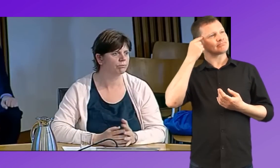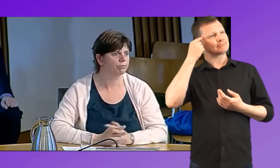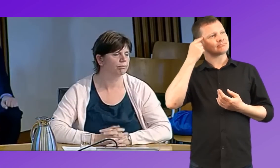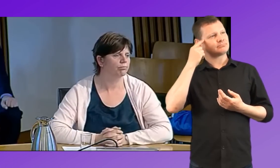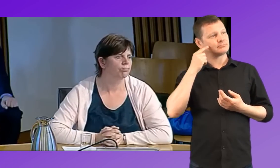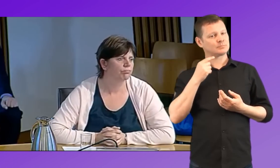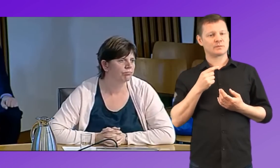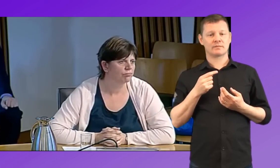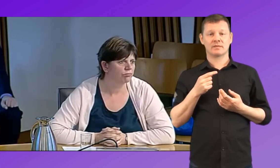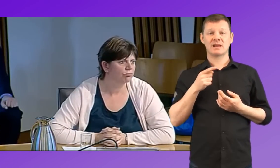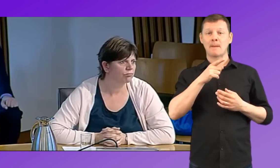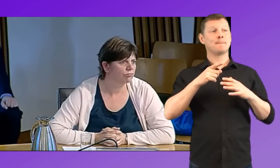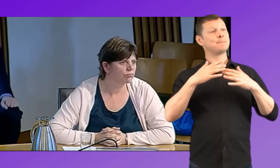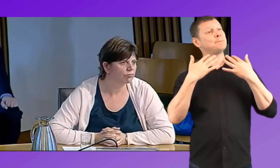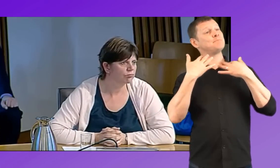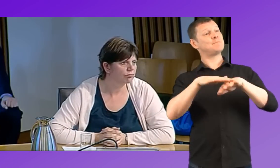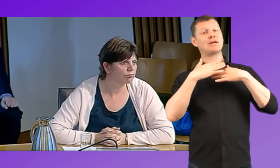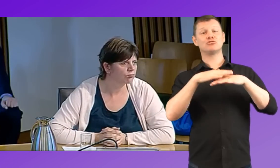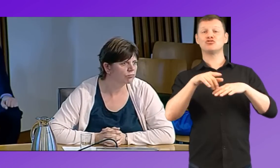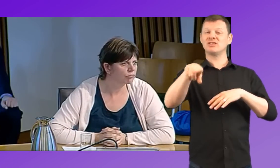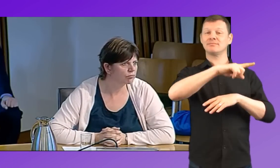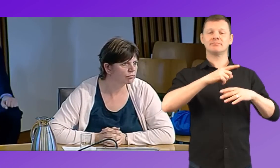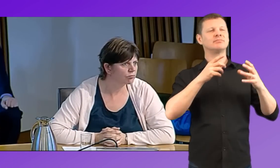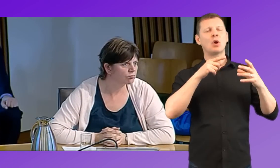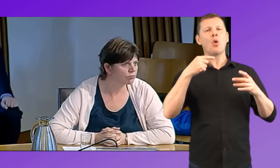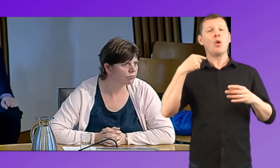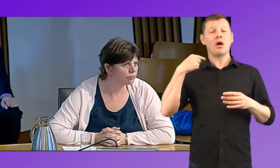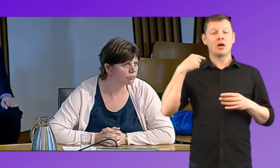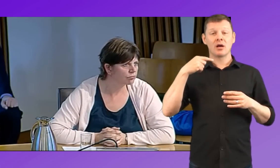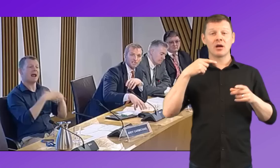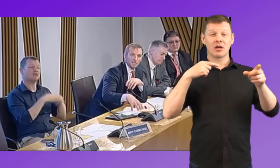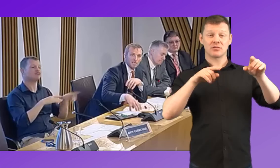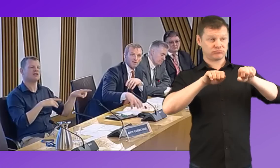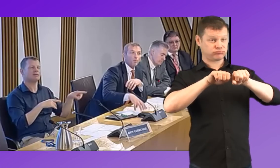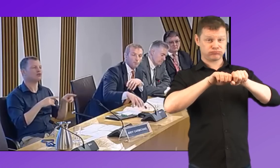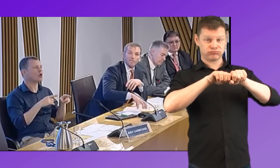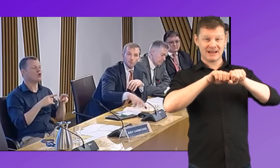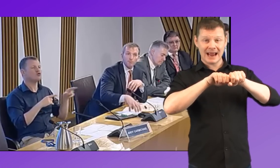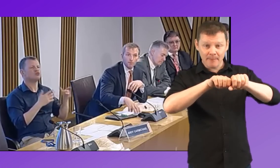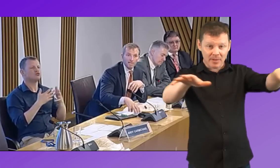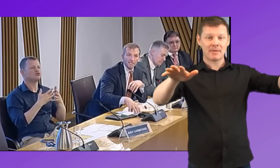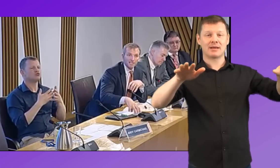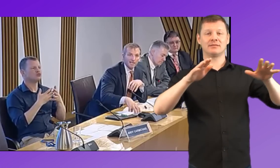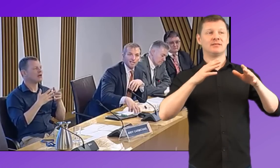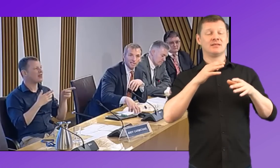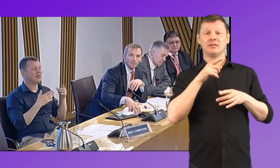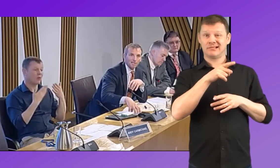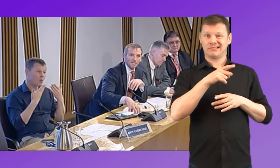discussion about whether or not the presumption of mainstreaming was actually, the way in which it was implemented and interpreted,